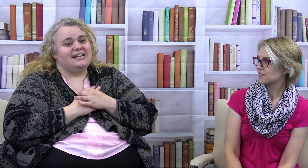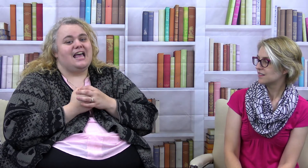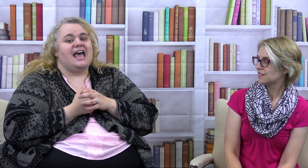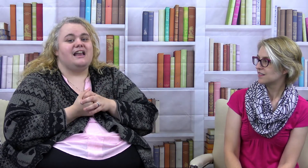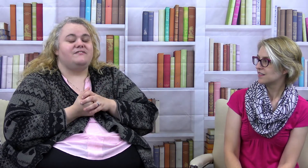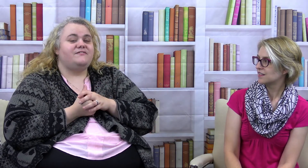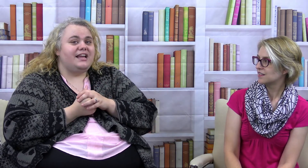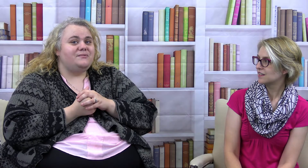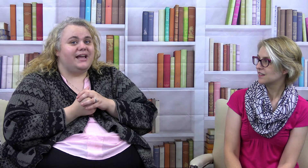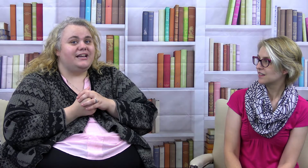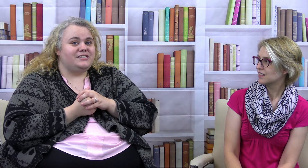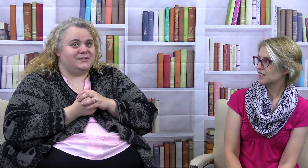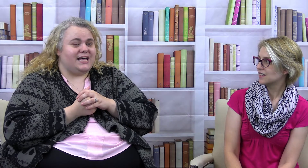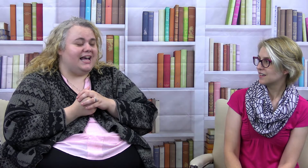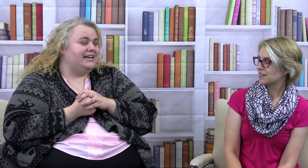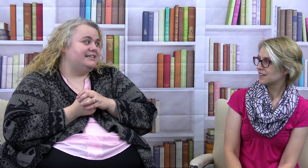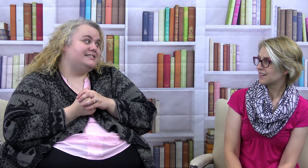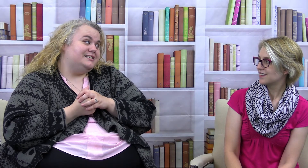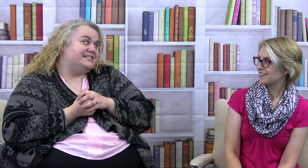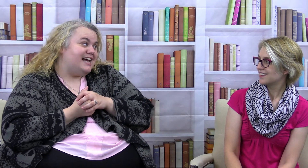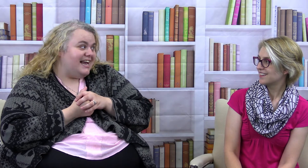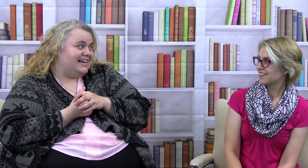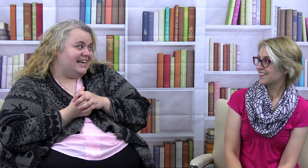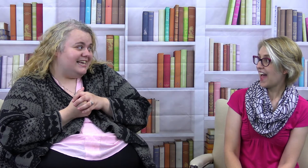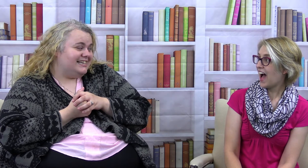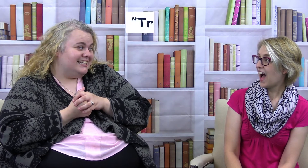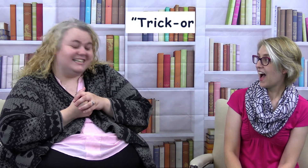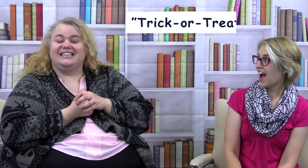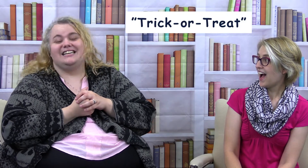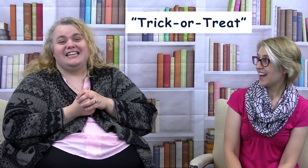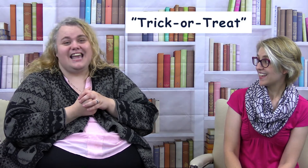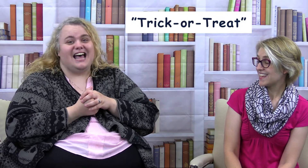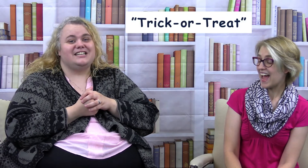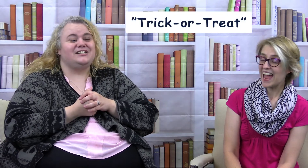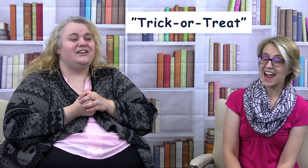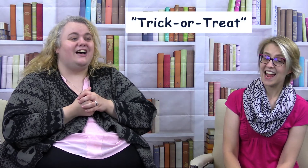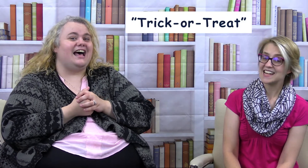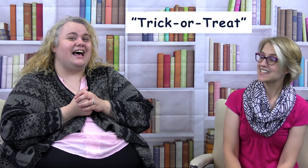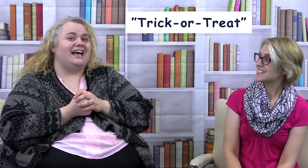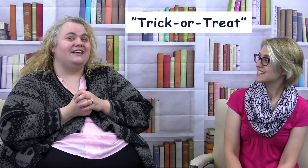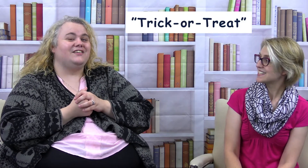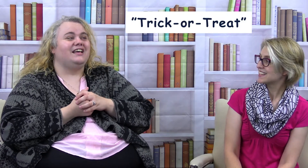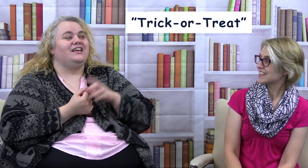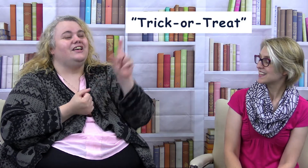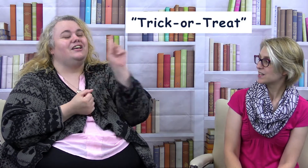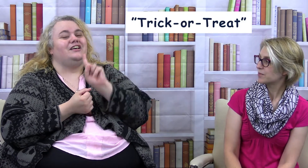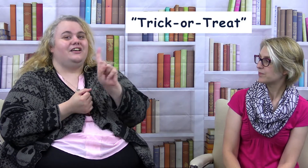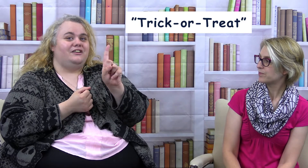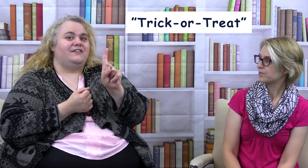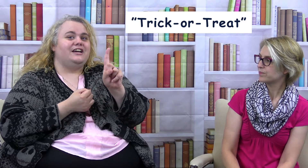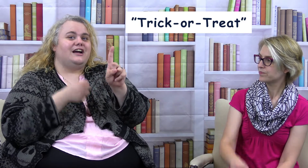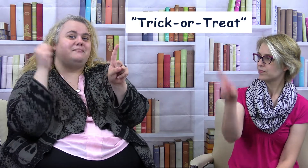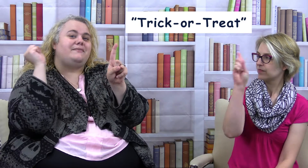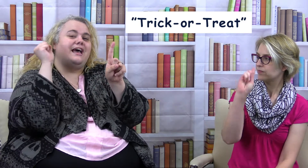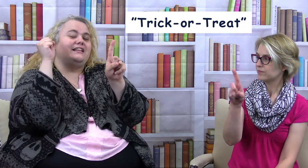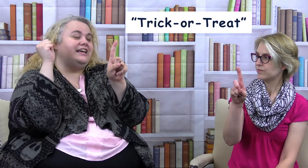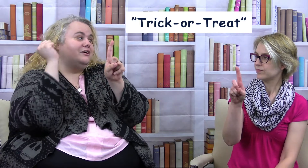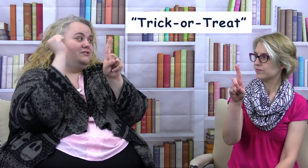And a fun way to do that is to sign it. Yeah. So you'll have your finger up and like you'll